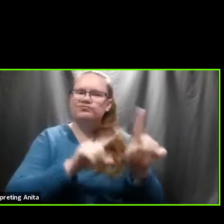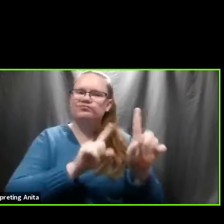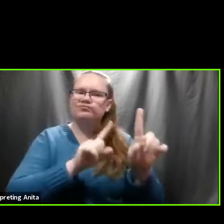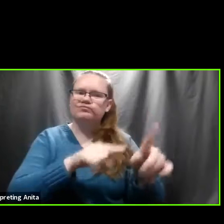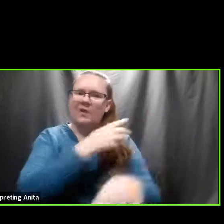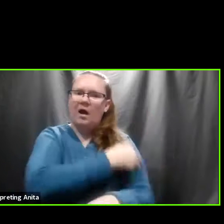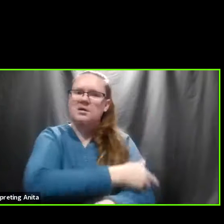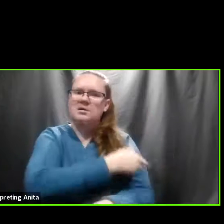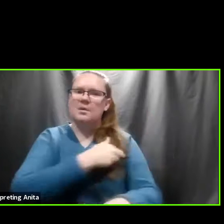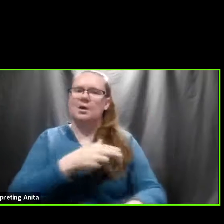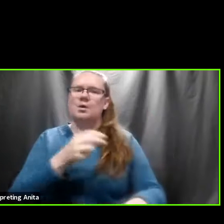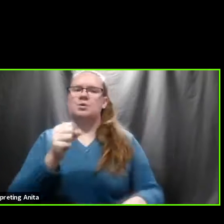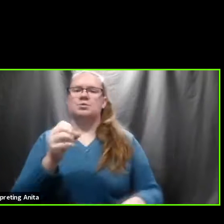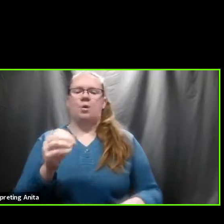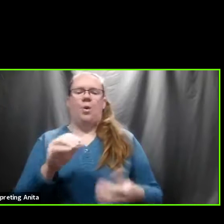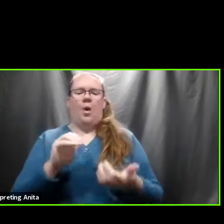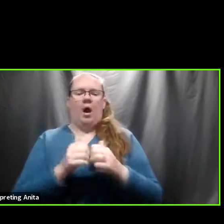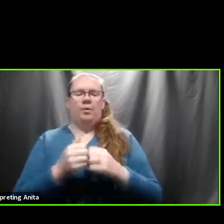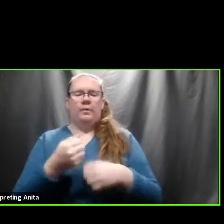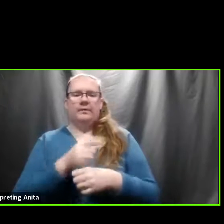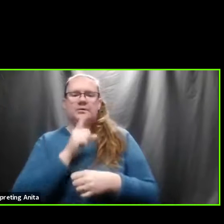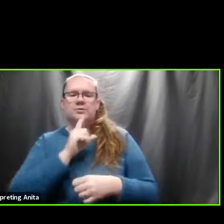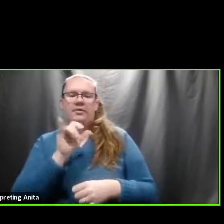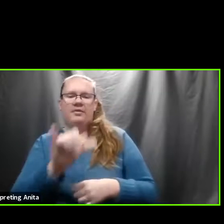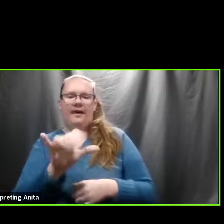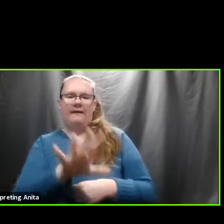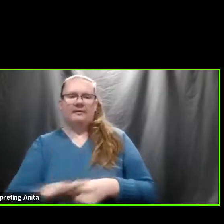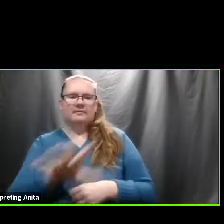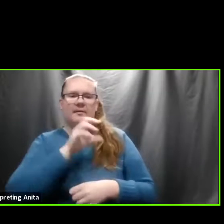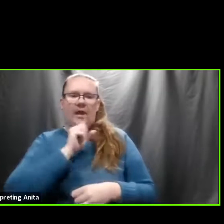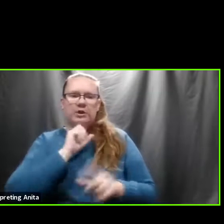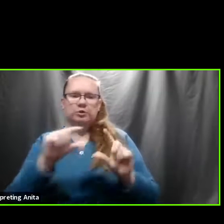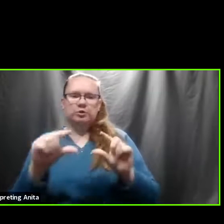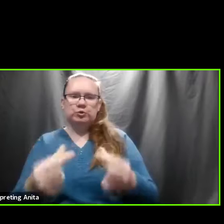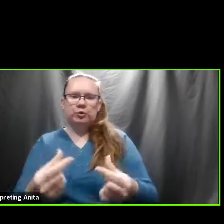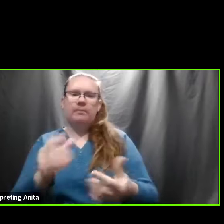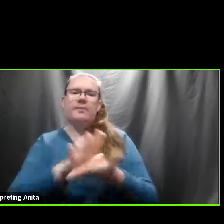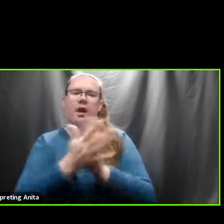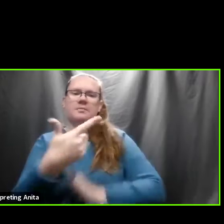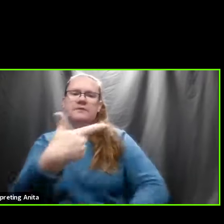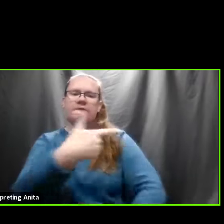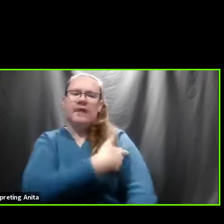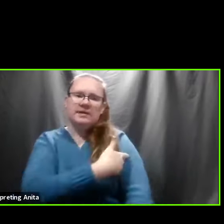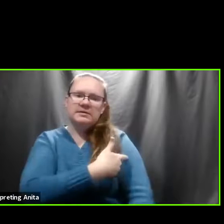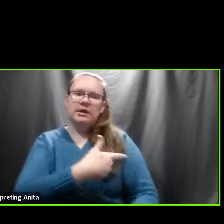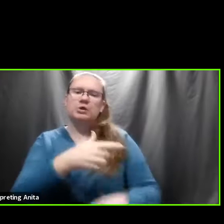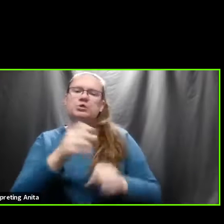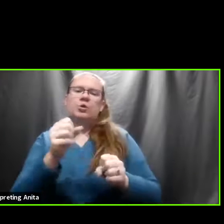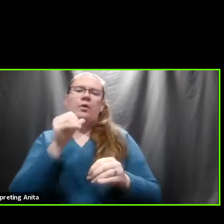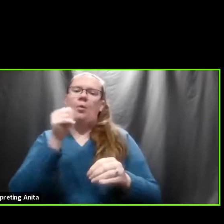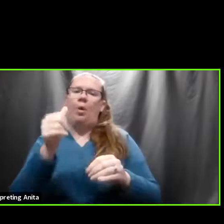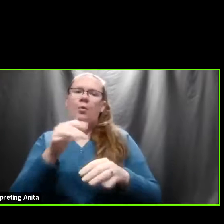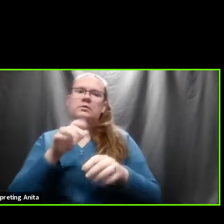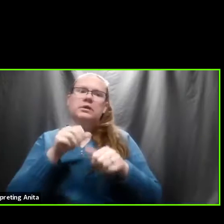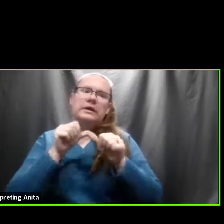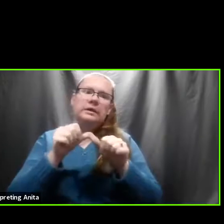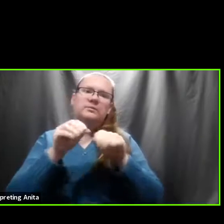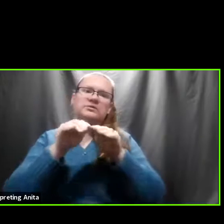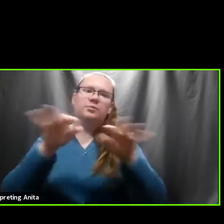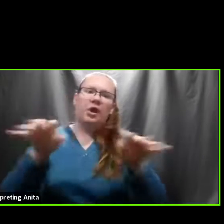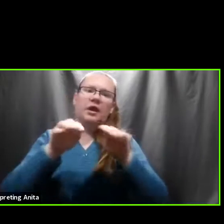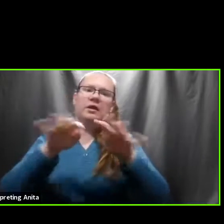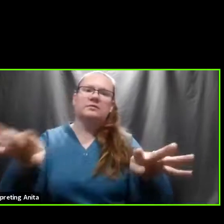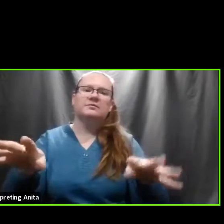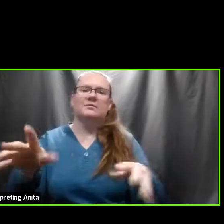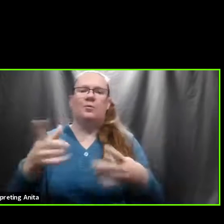make sure that that age group gets vaccinated so they are then not continuing to sort of spread the virus when they don't really have a